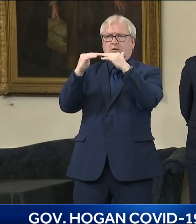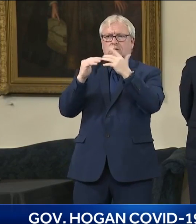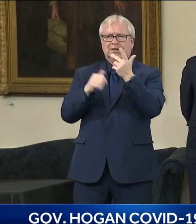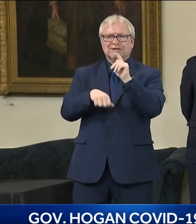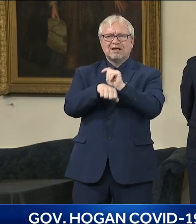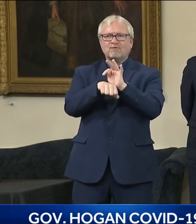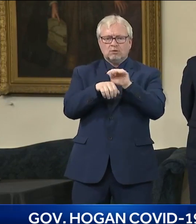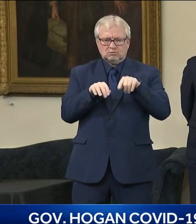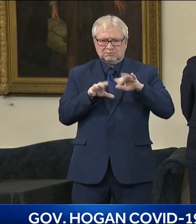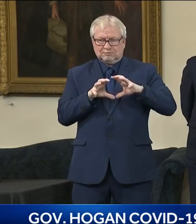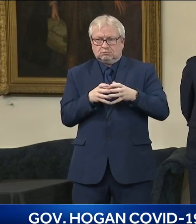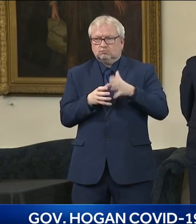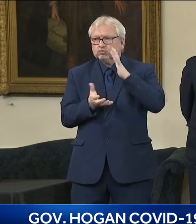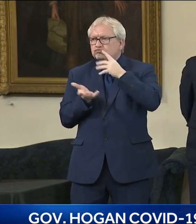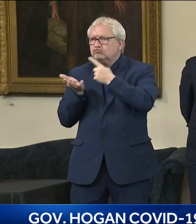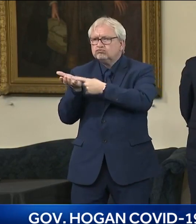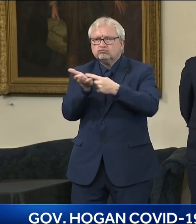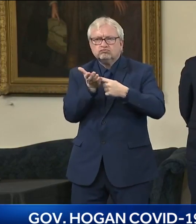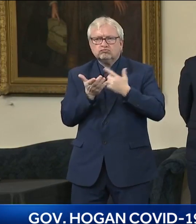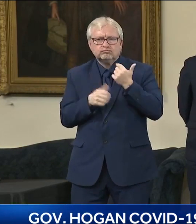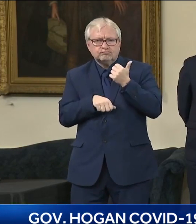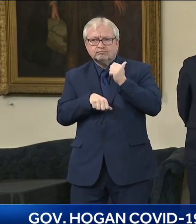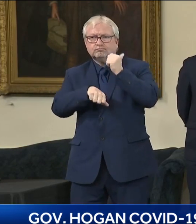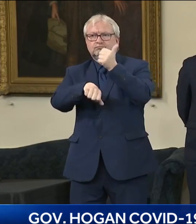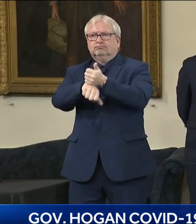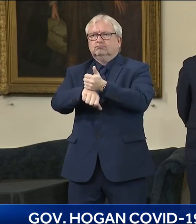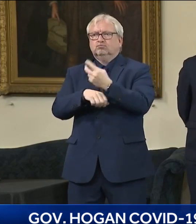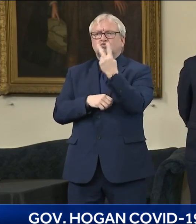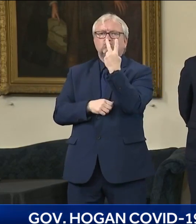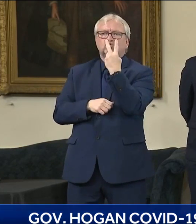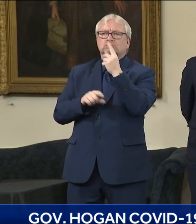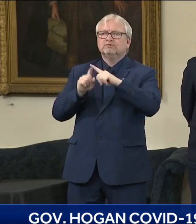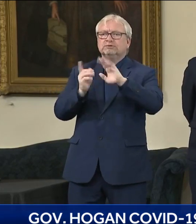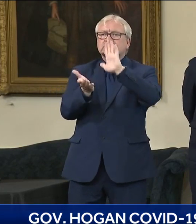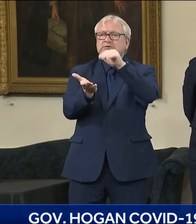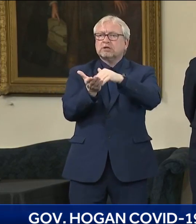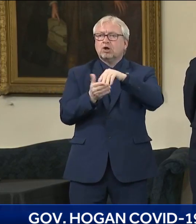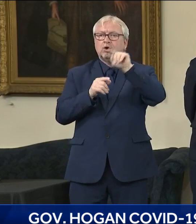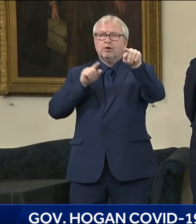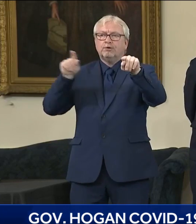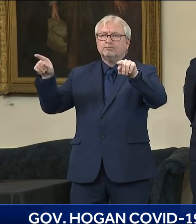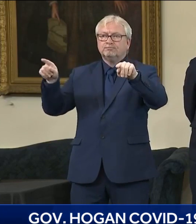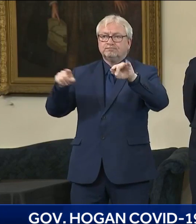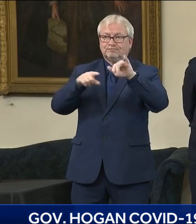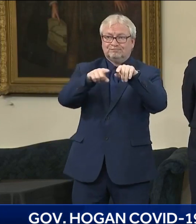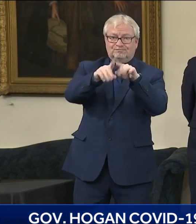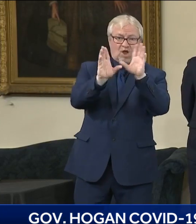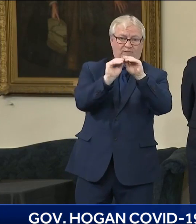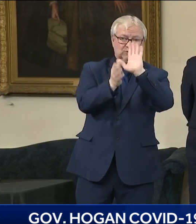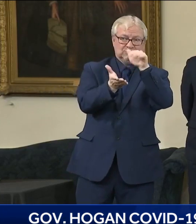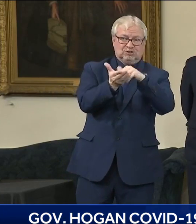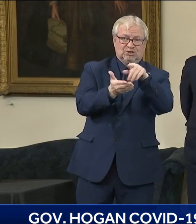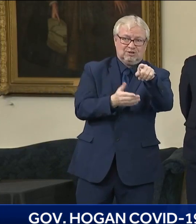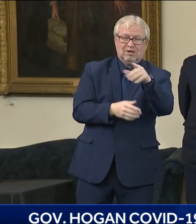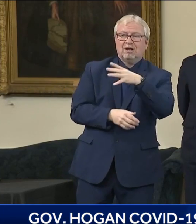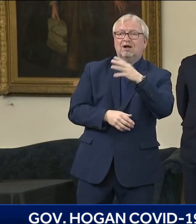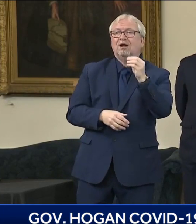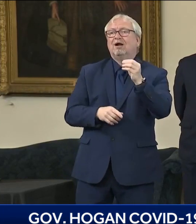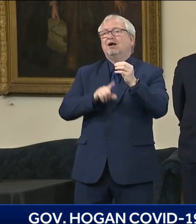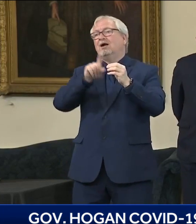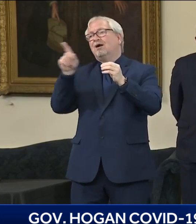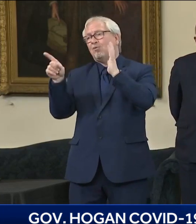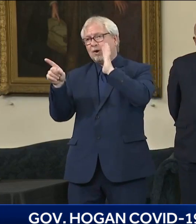why we set up two mass vaccination sites there. That's why I just said we're making the convention center focused on Baltimore City residents.